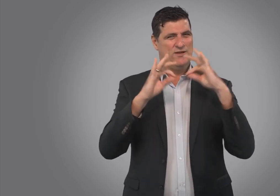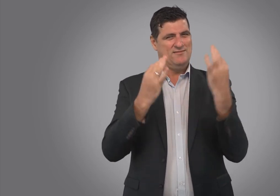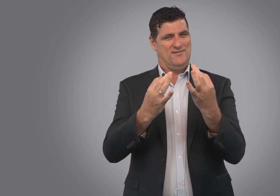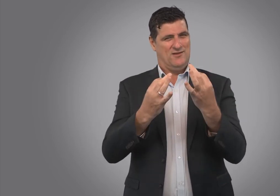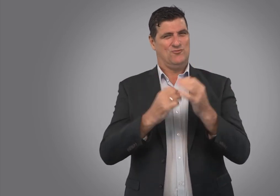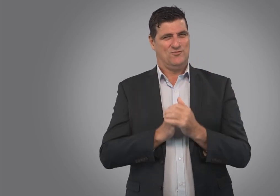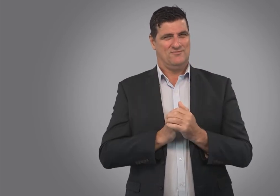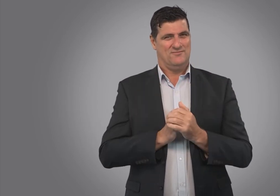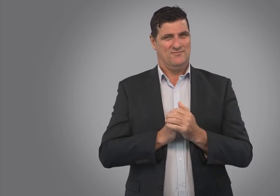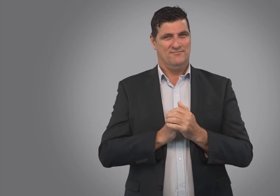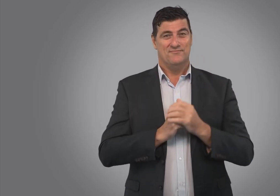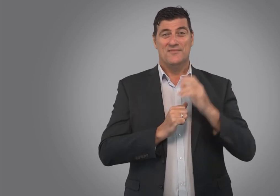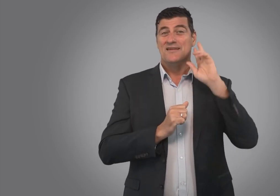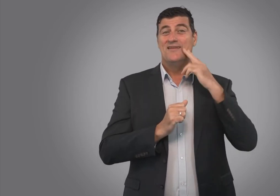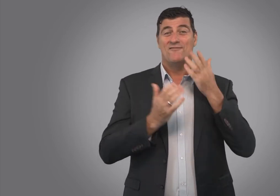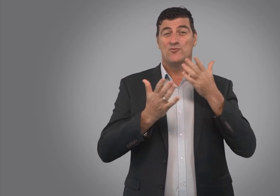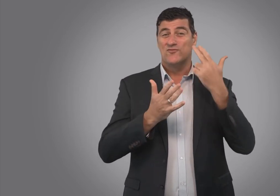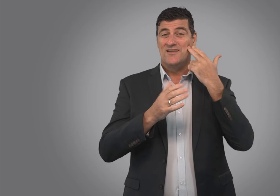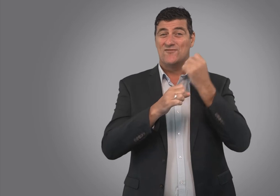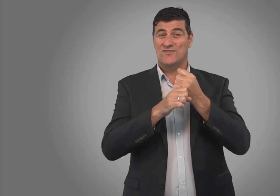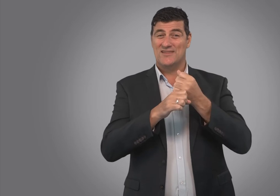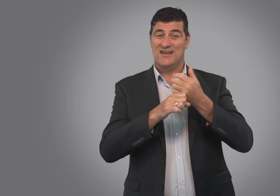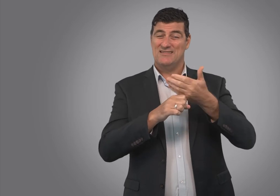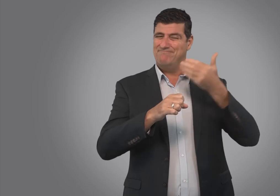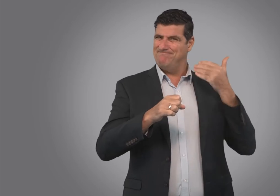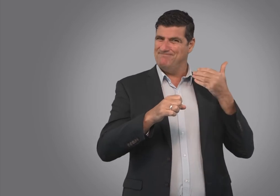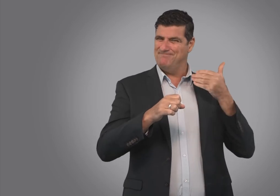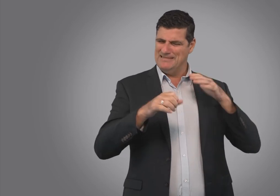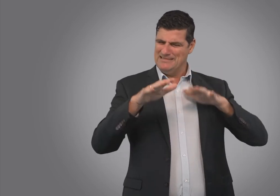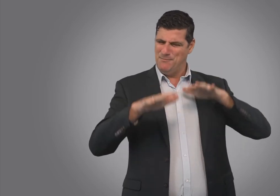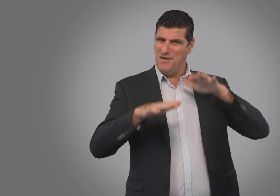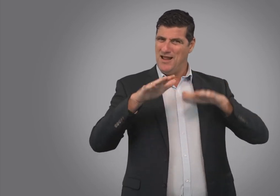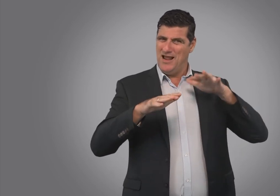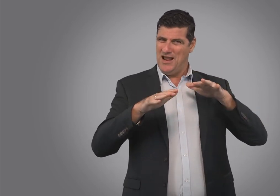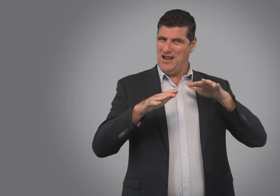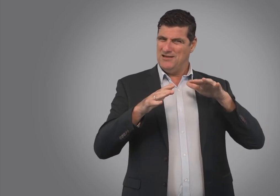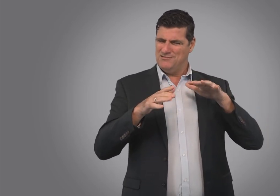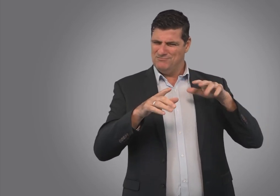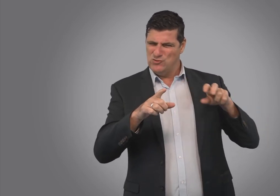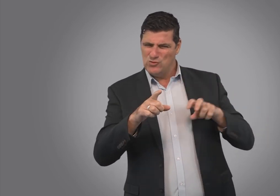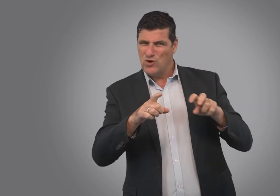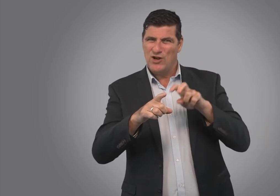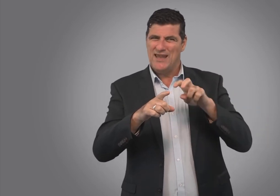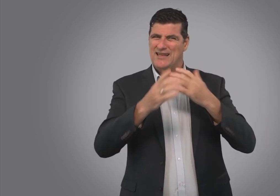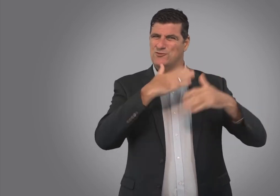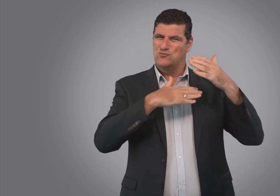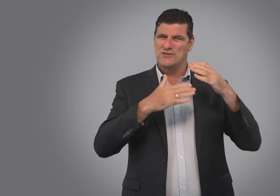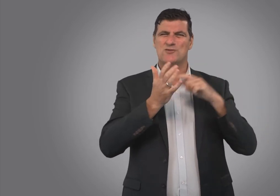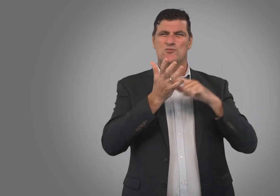Deaf Services and the Deaf Society have shared a very similar journey, history and experience to the Royal South Australian Deaf